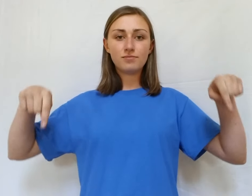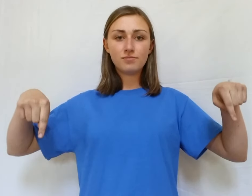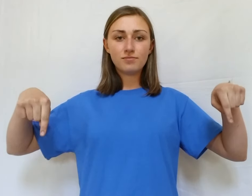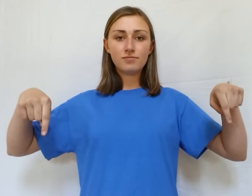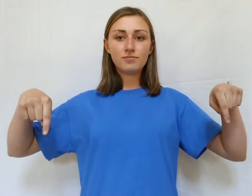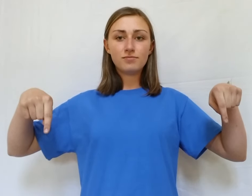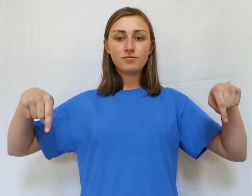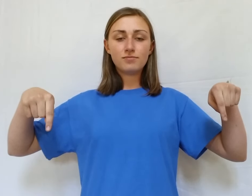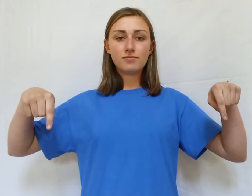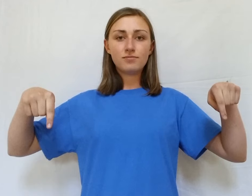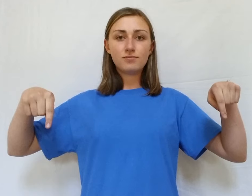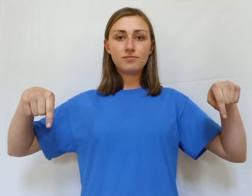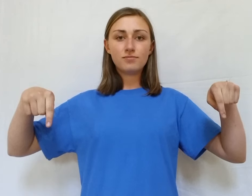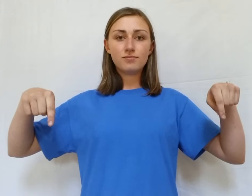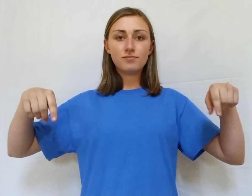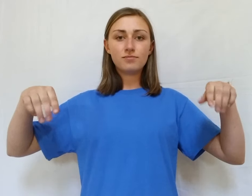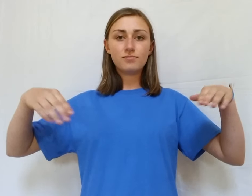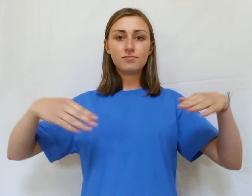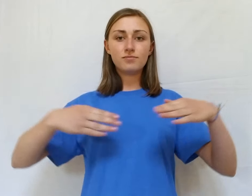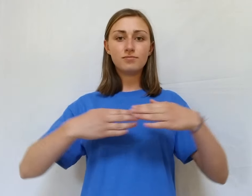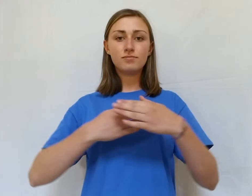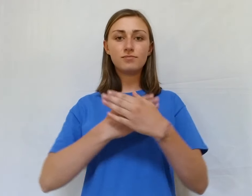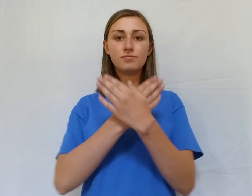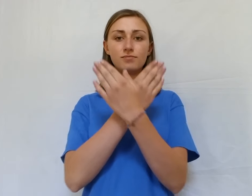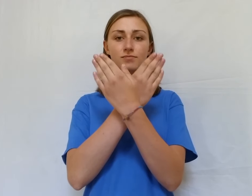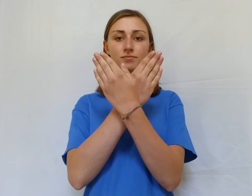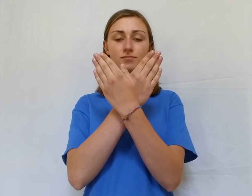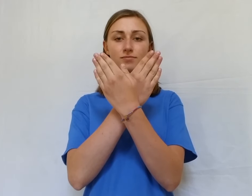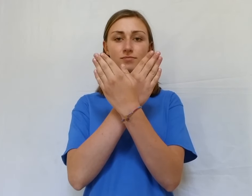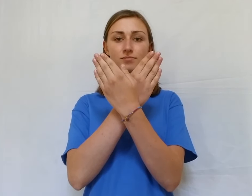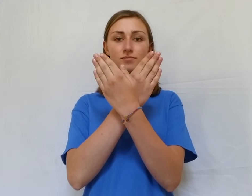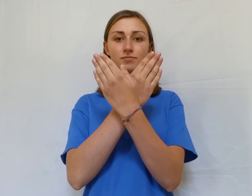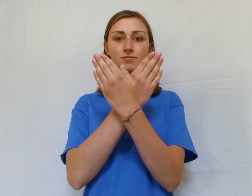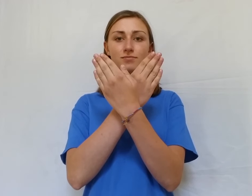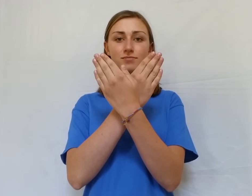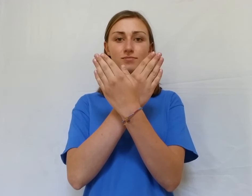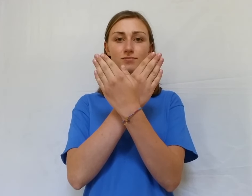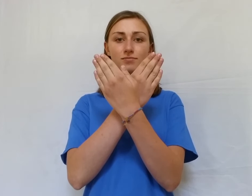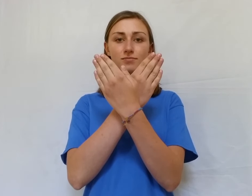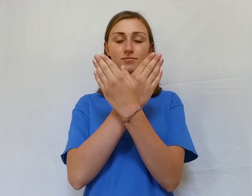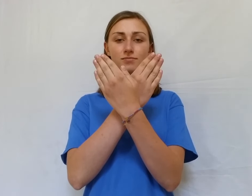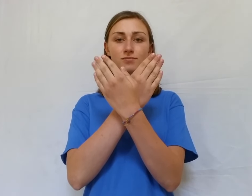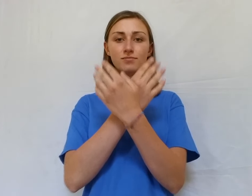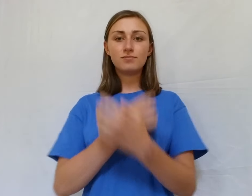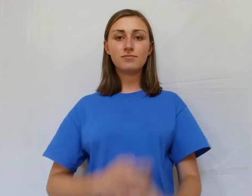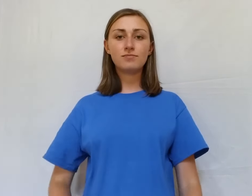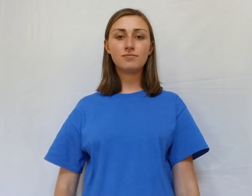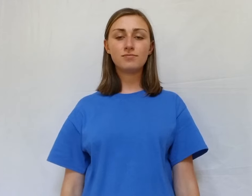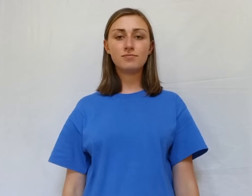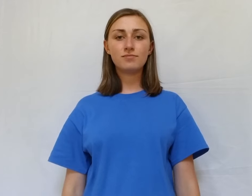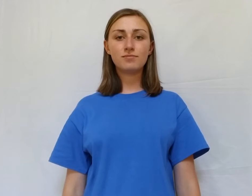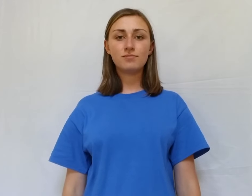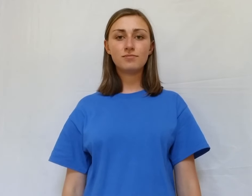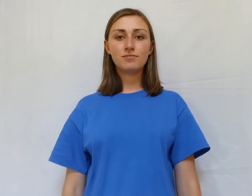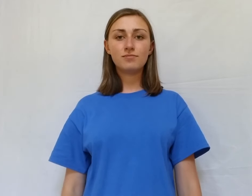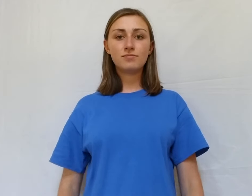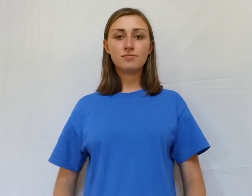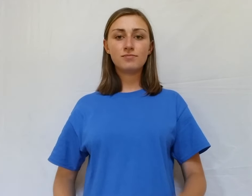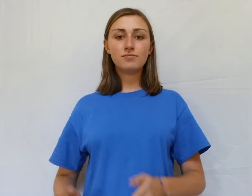New Brush Your hands across Somebody new And by